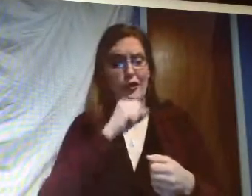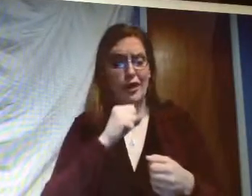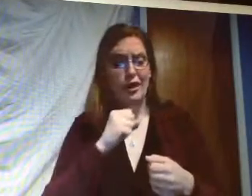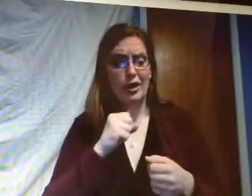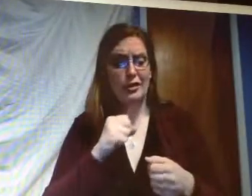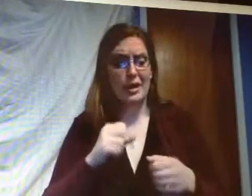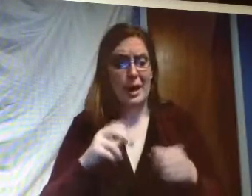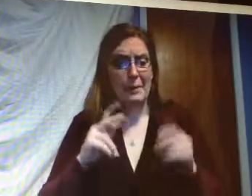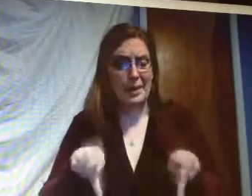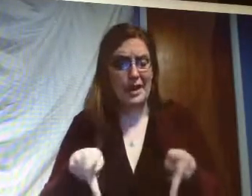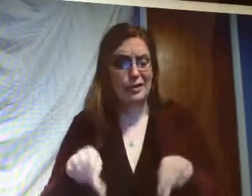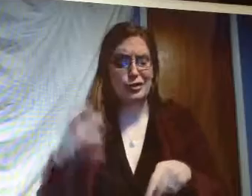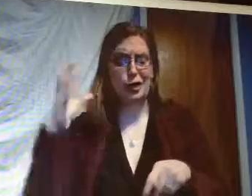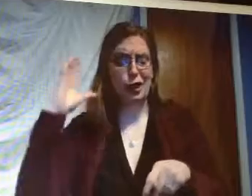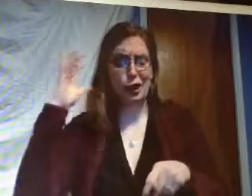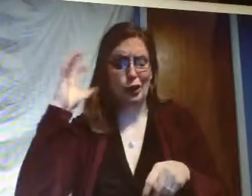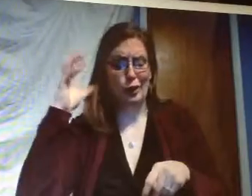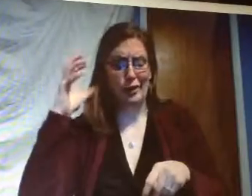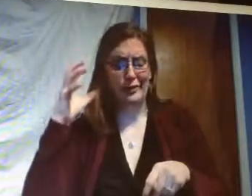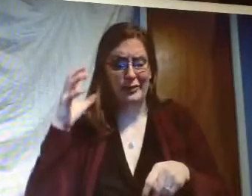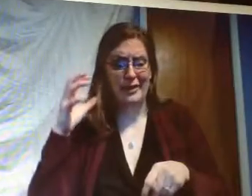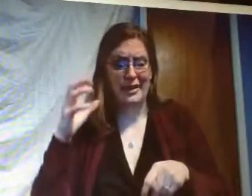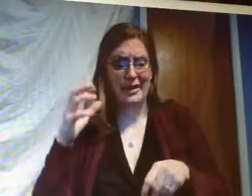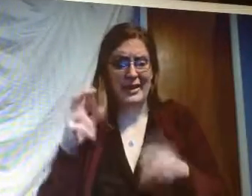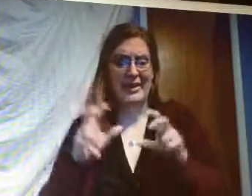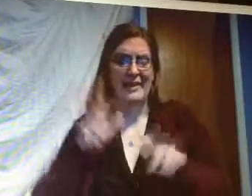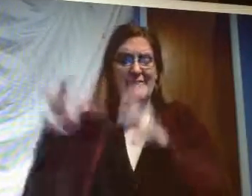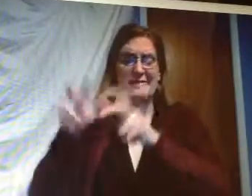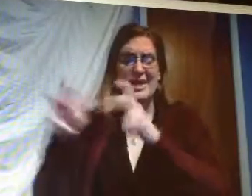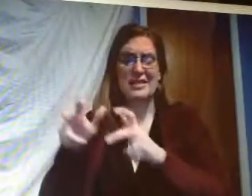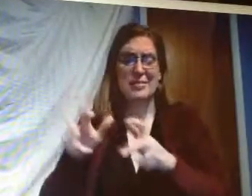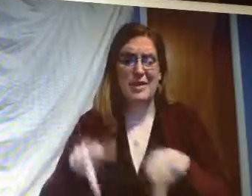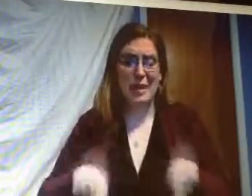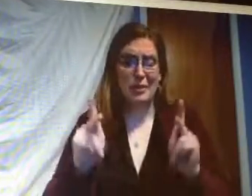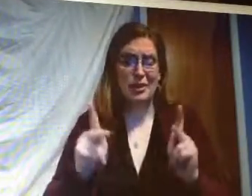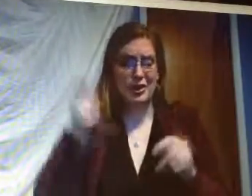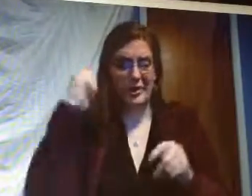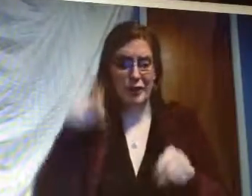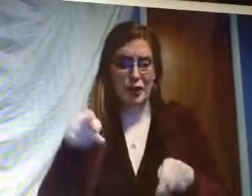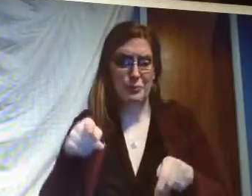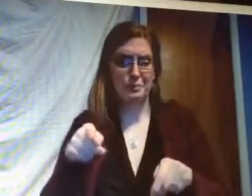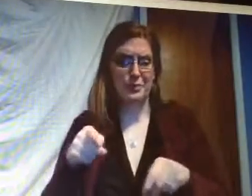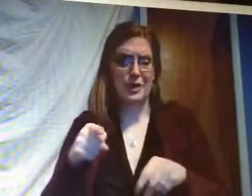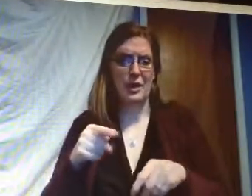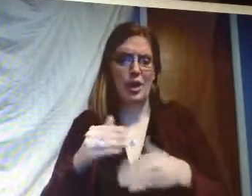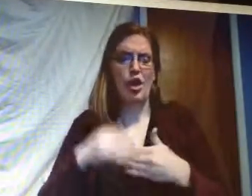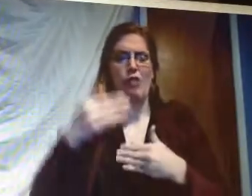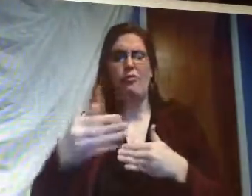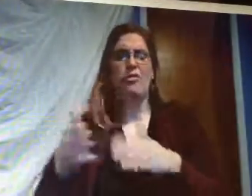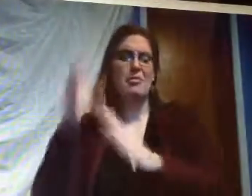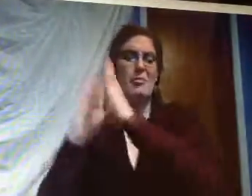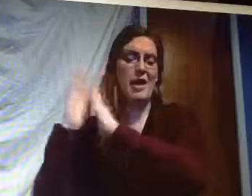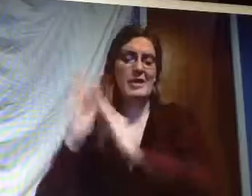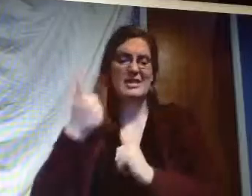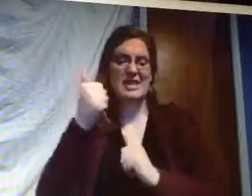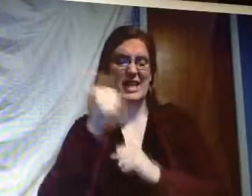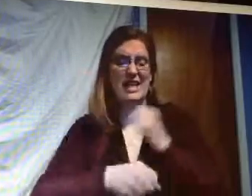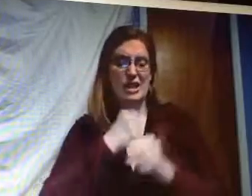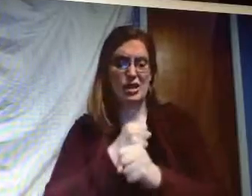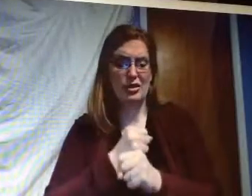so I have overlooked an opportunity a lucrative opportunity investment opportunity for you over the past